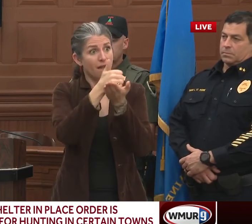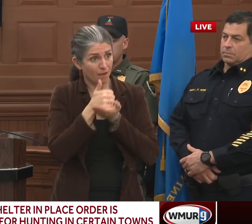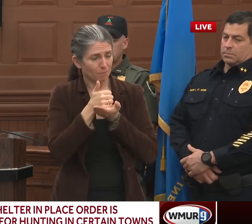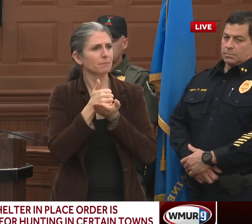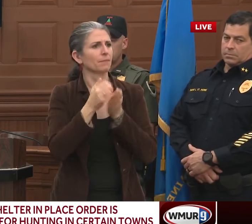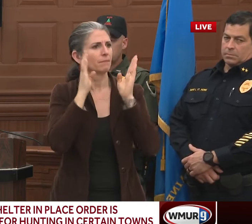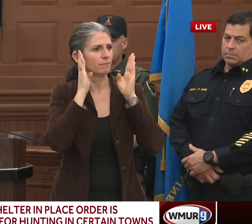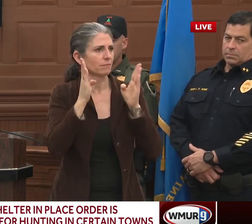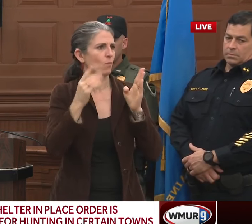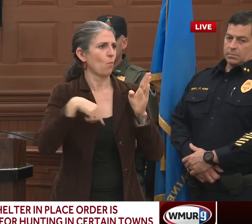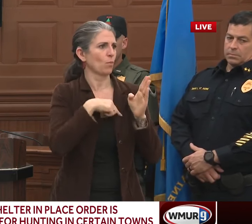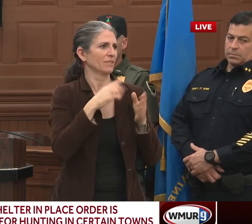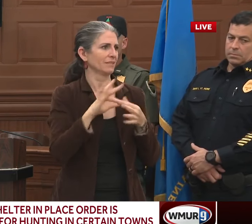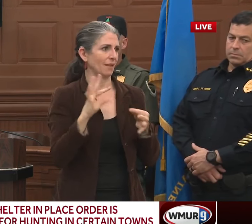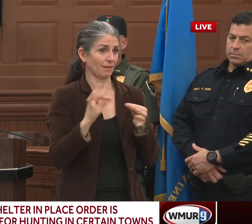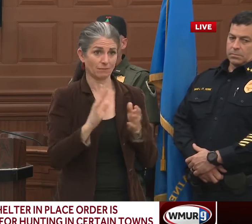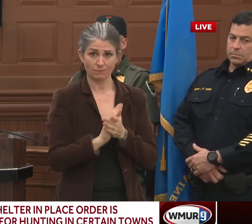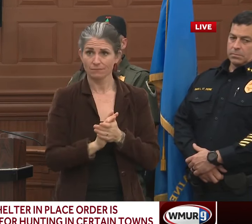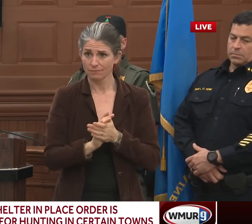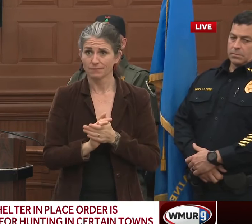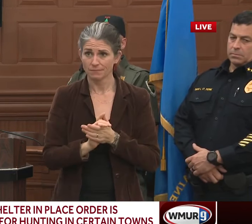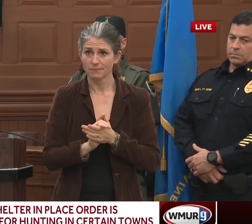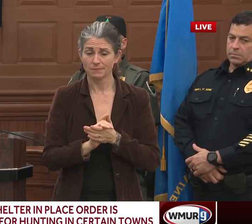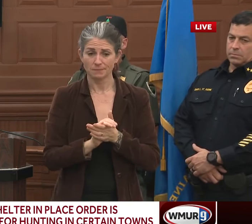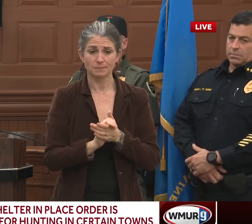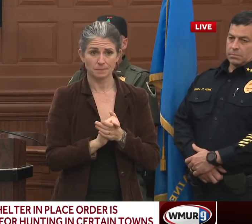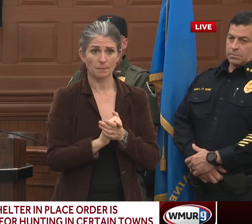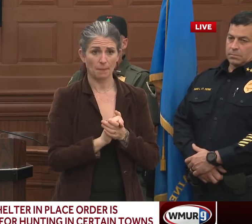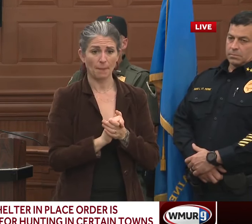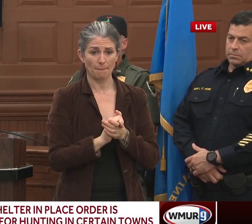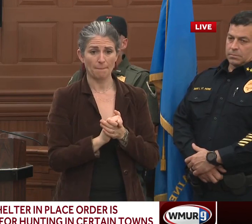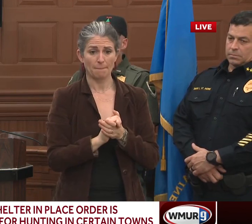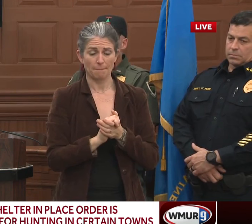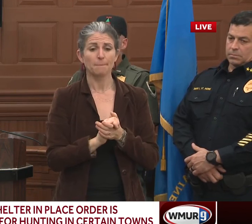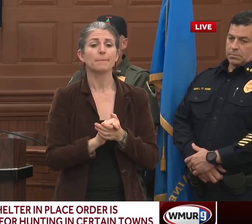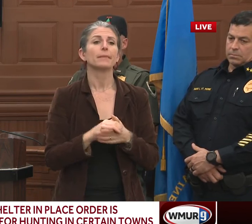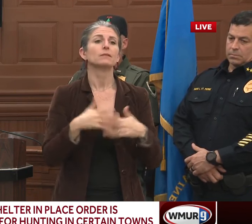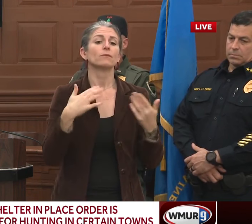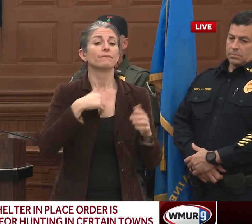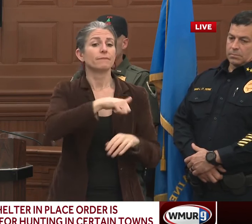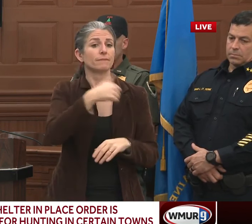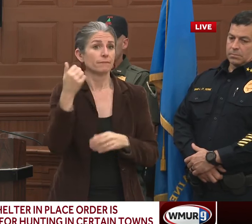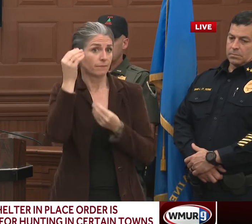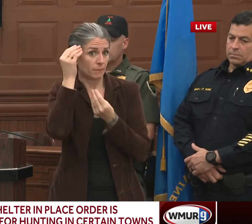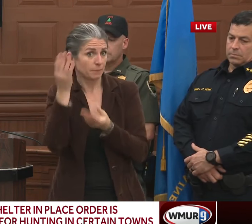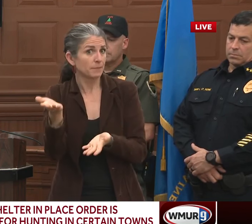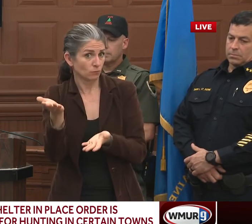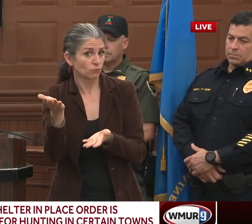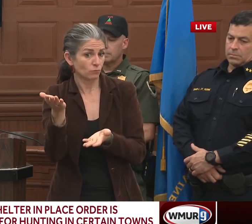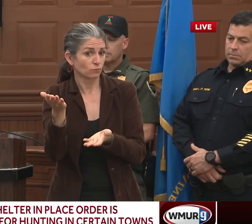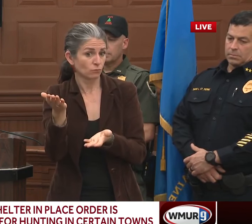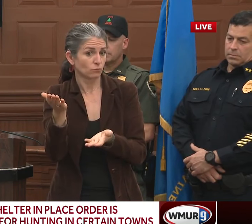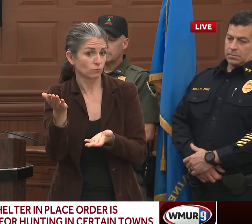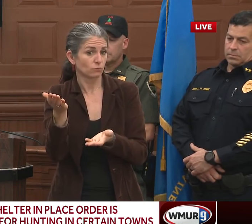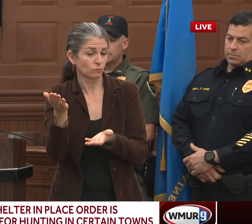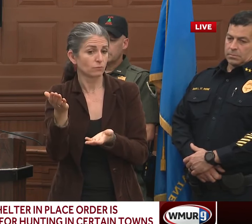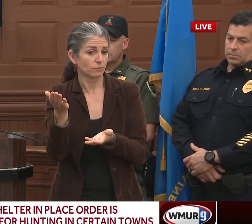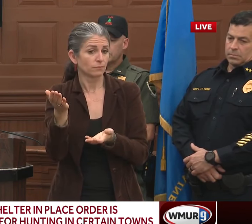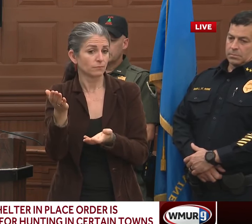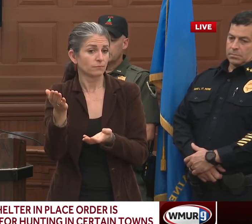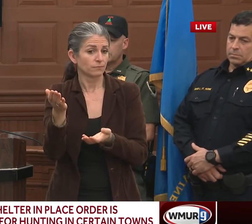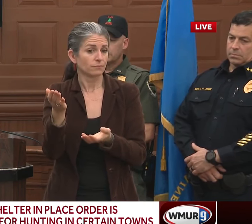So that is some of those pieces for updates from what we worked on this morning. A couple of additional things,